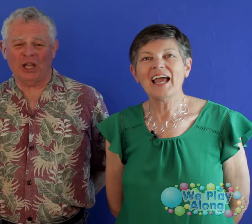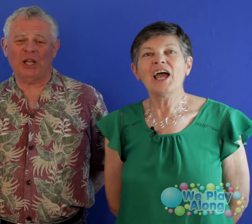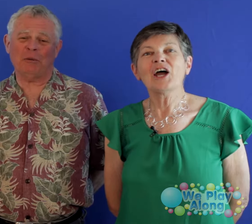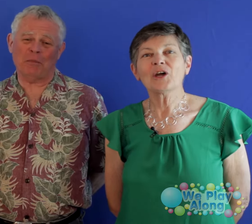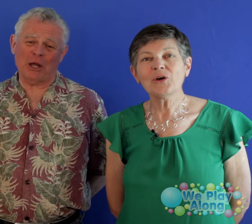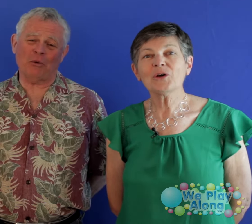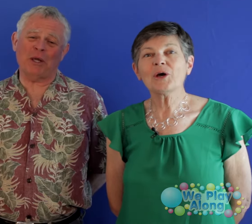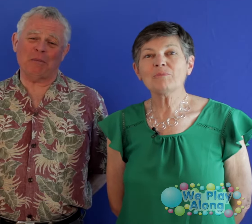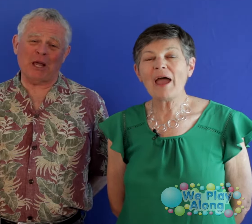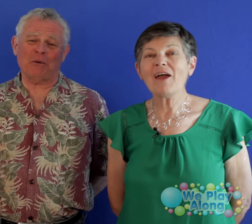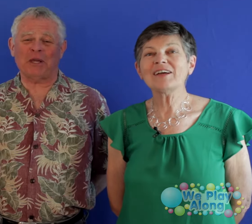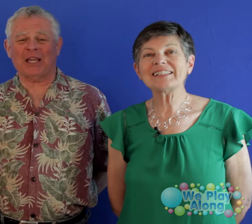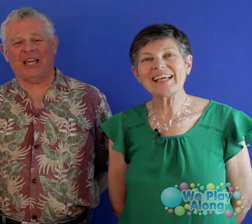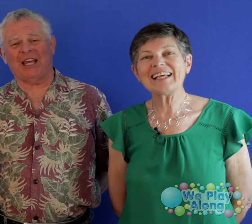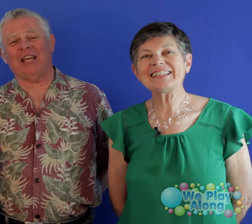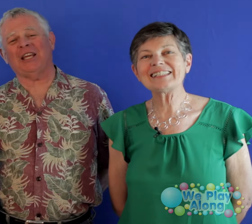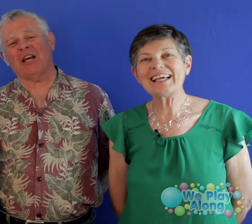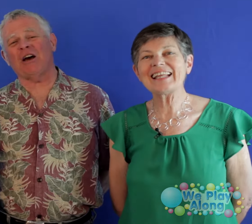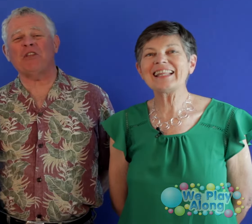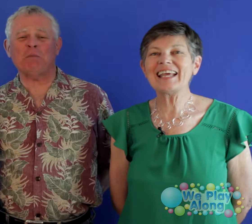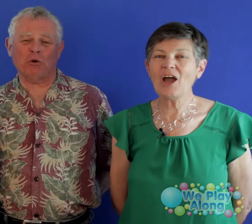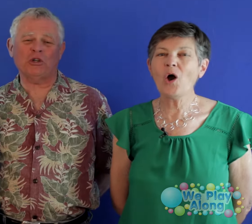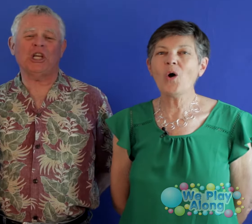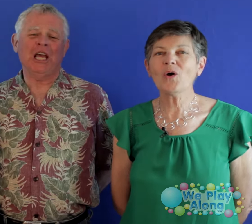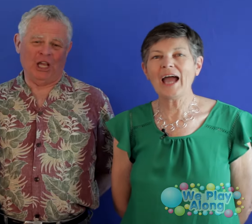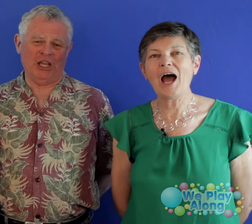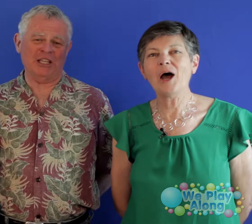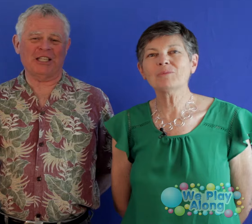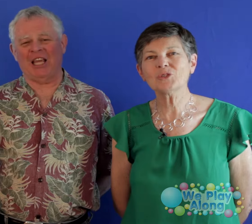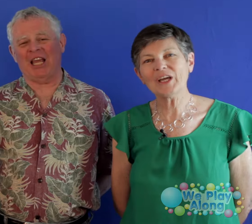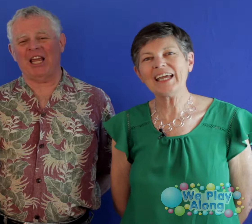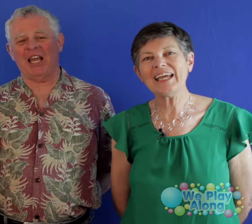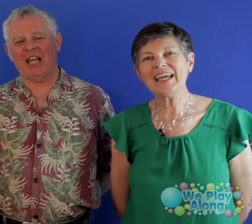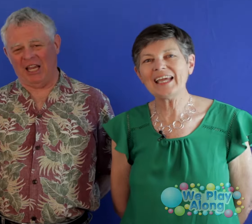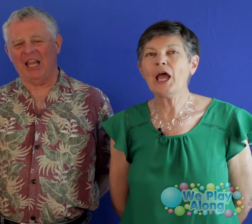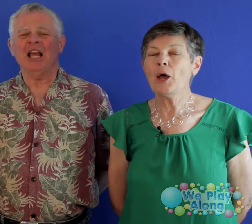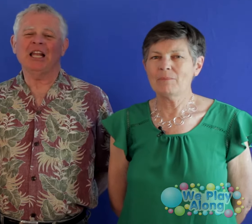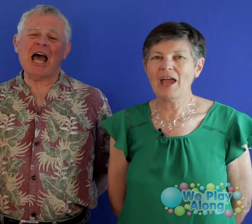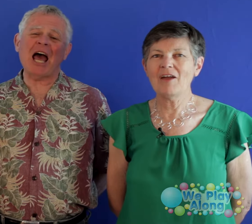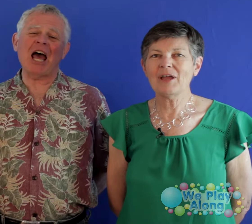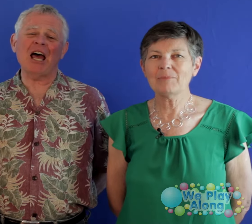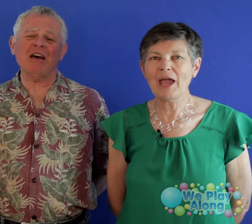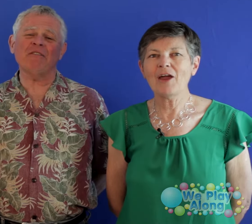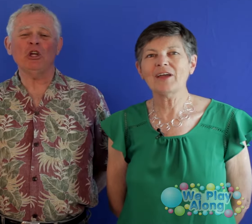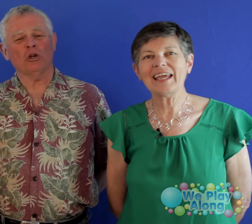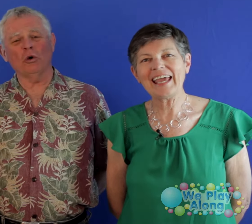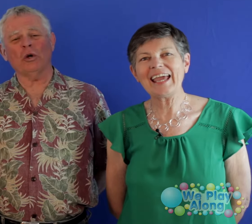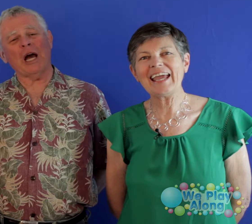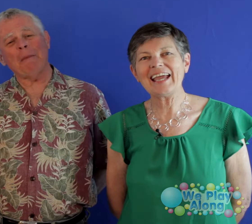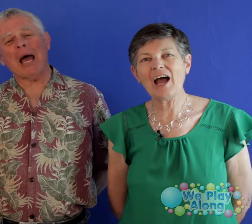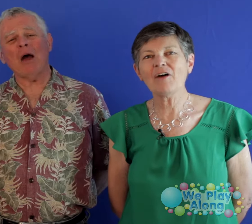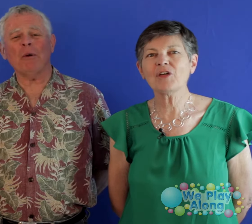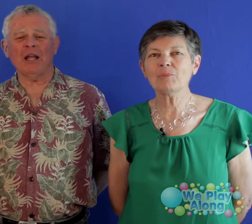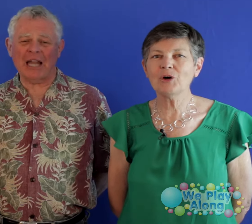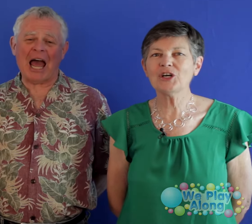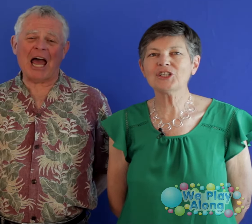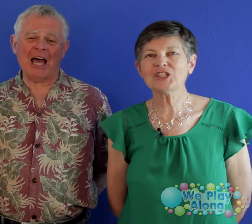Merry, merry king of the bushes he. Laugh Kookaburra, laugh